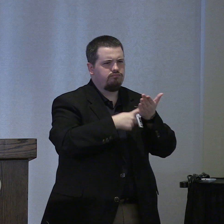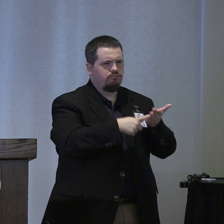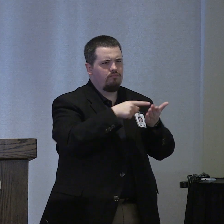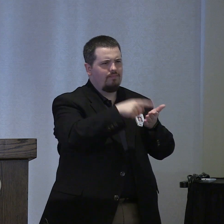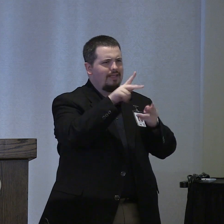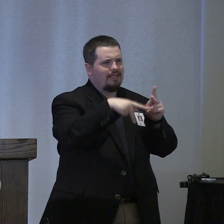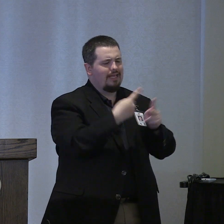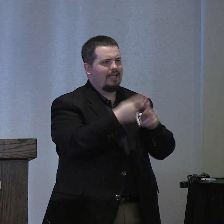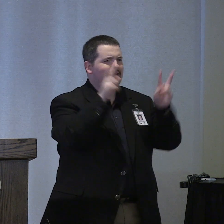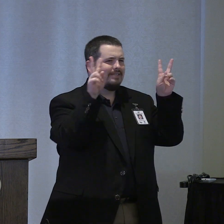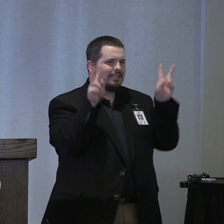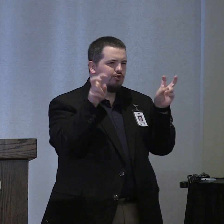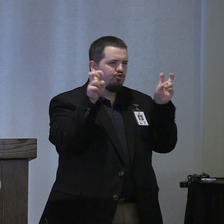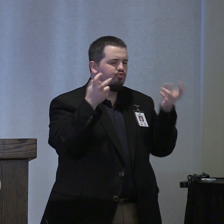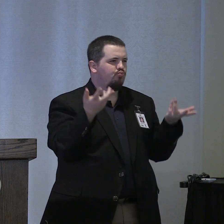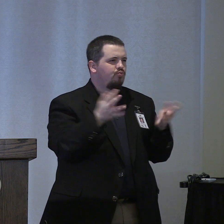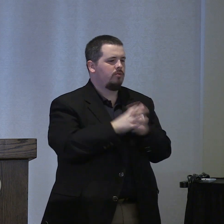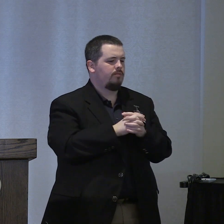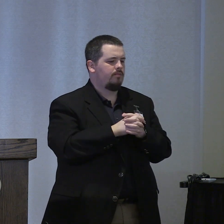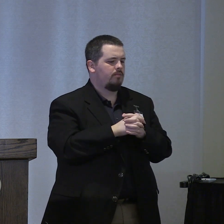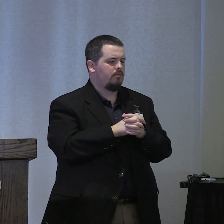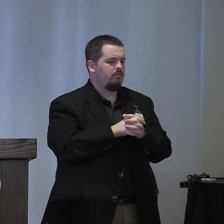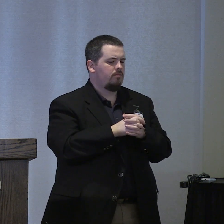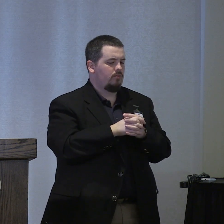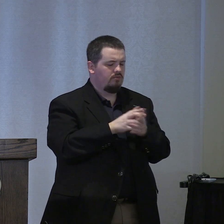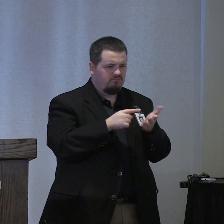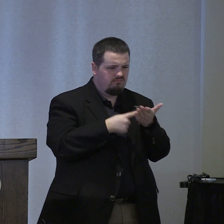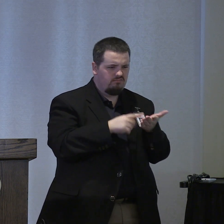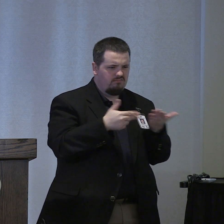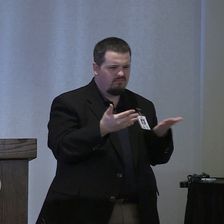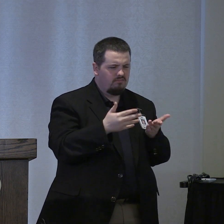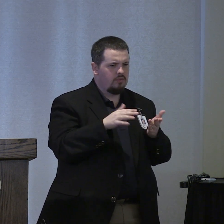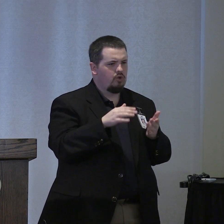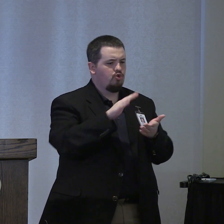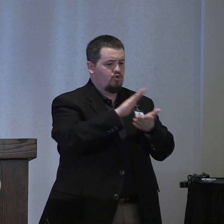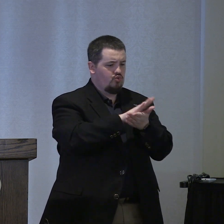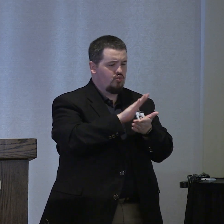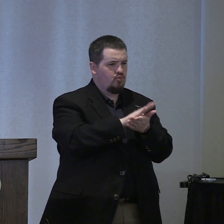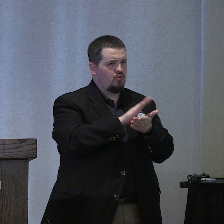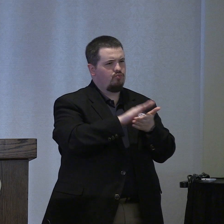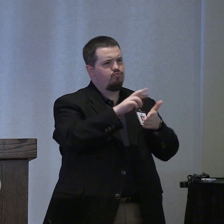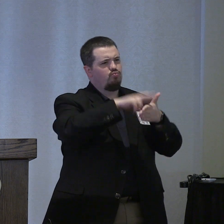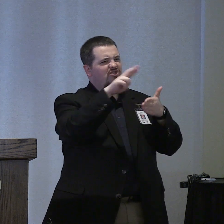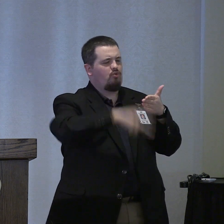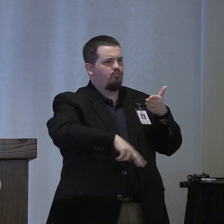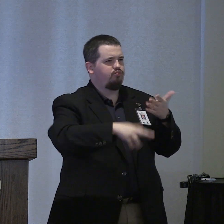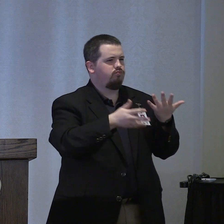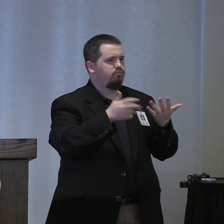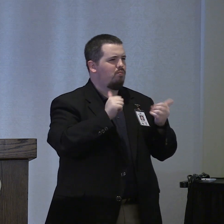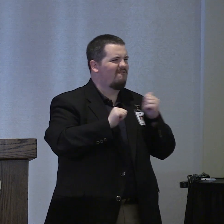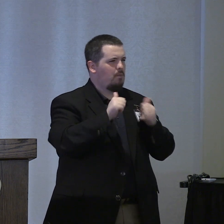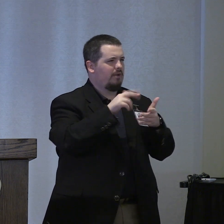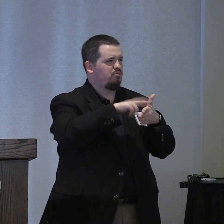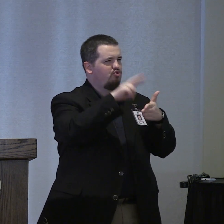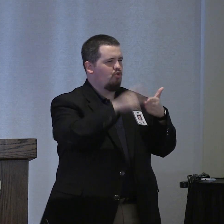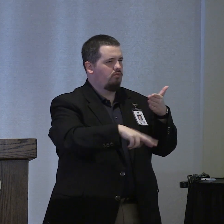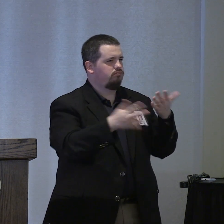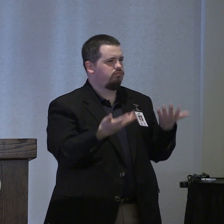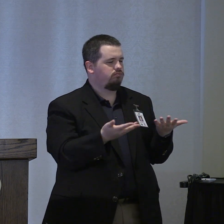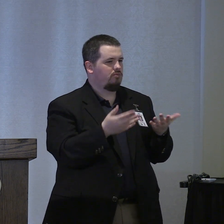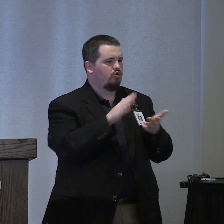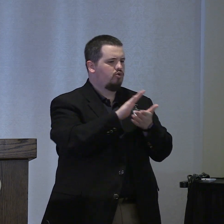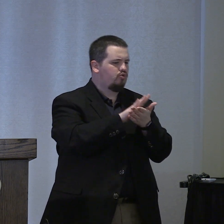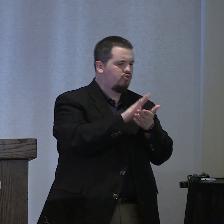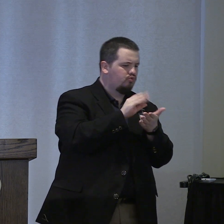about these types of issues and what we're talking about is school performance we think about students